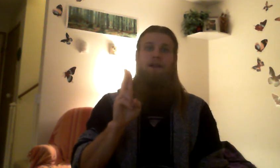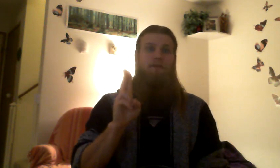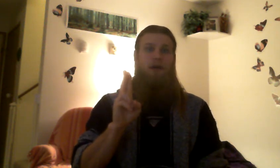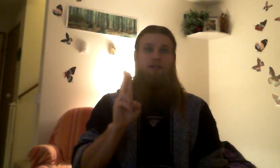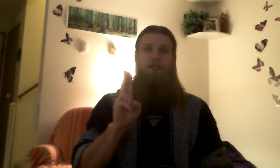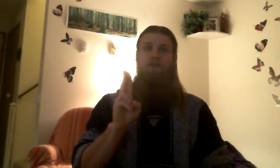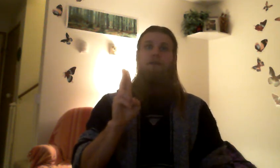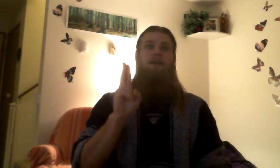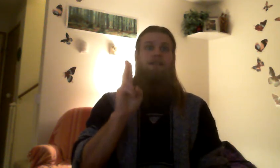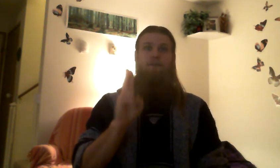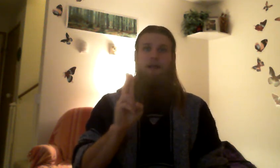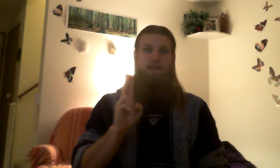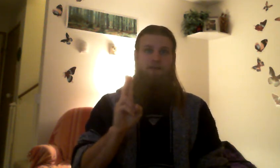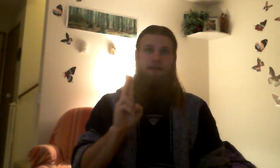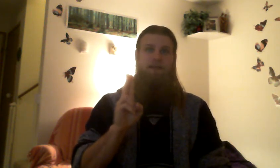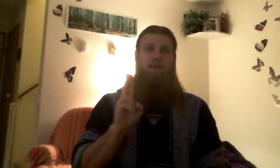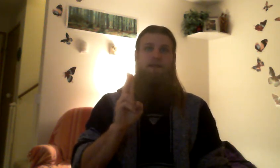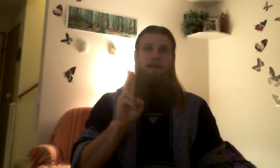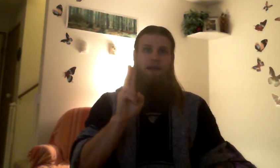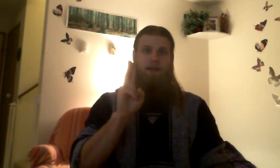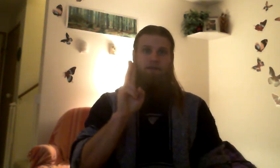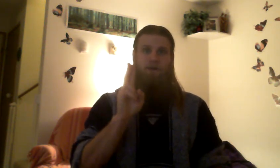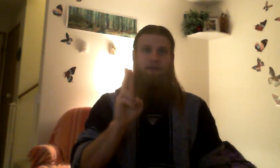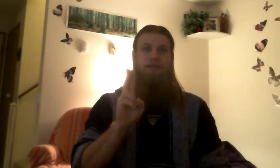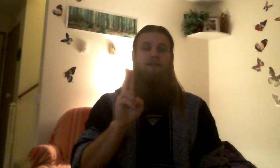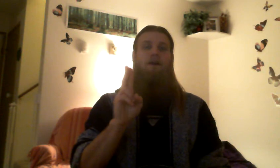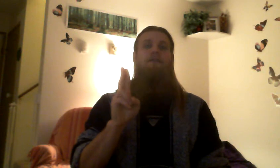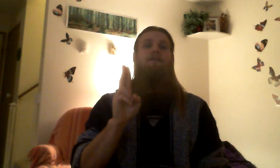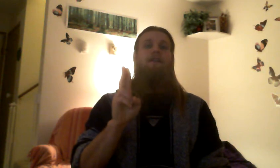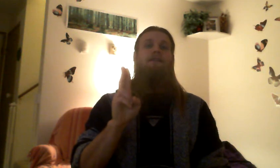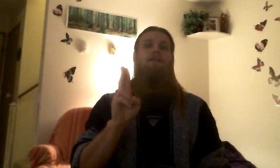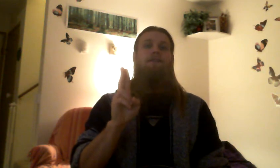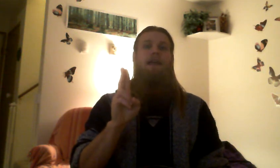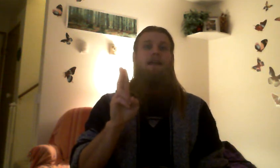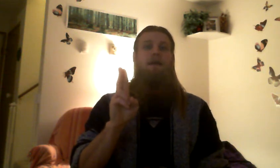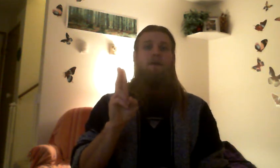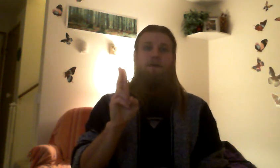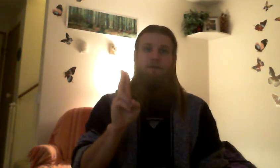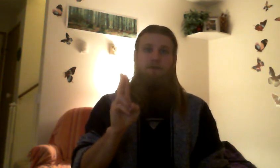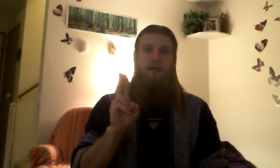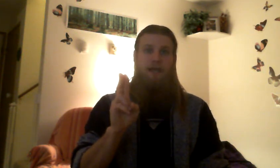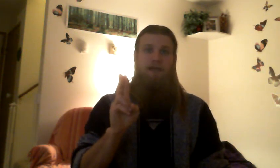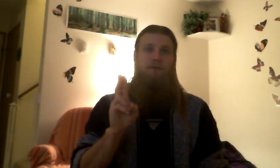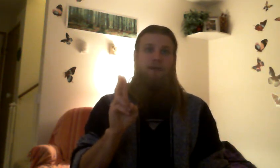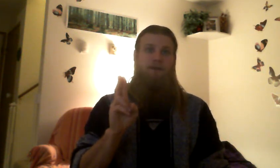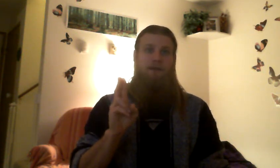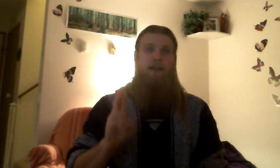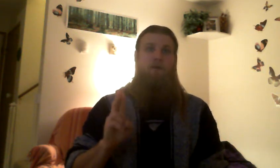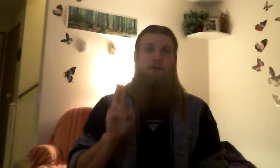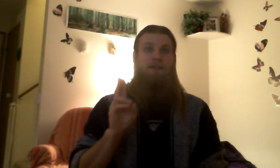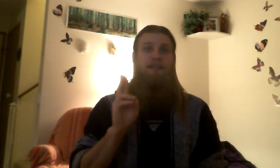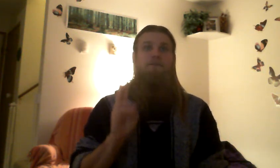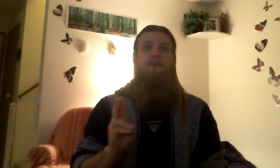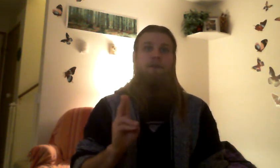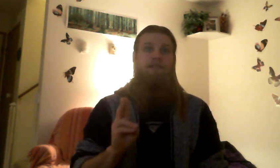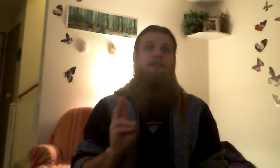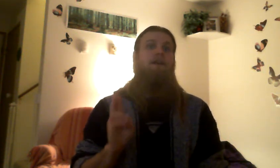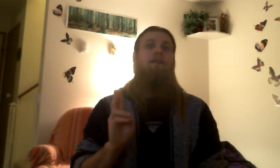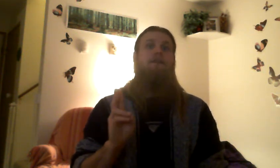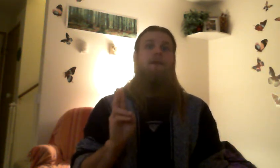straight up posture, spine straight and focus on the fingers. And I'm going to move my hand around and I want you to keep focusing on them.